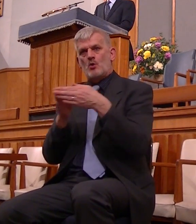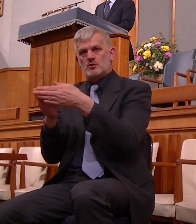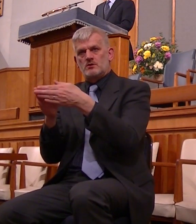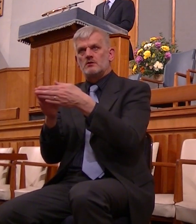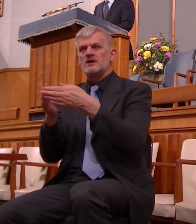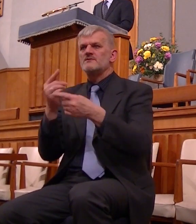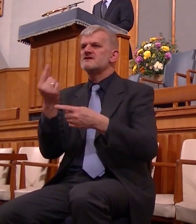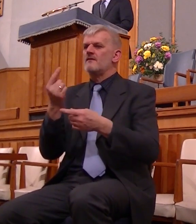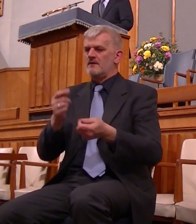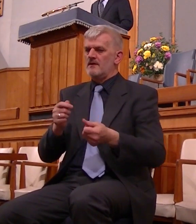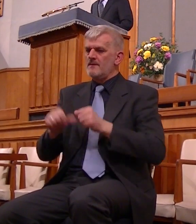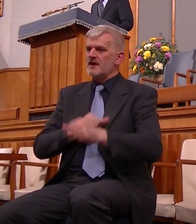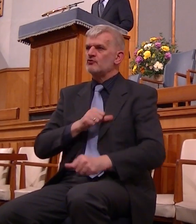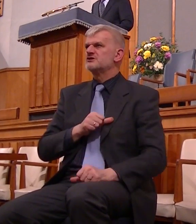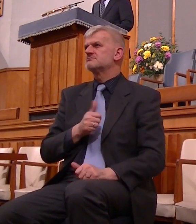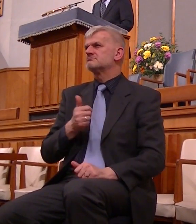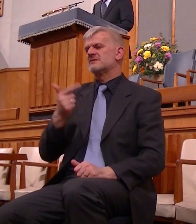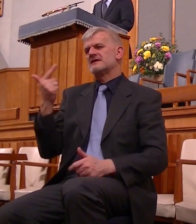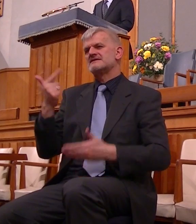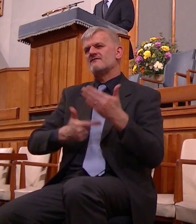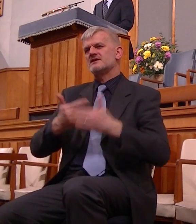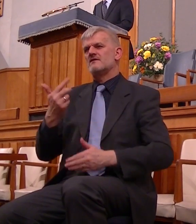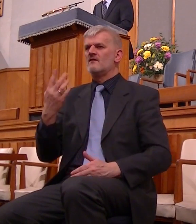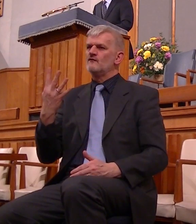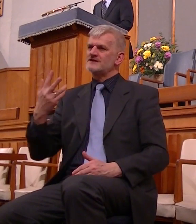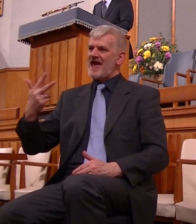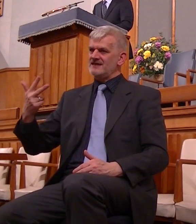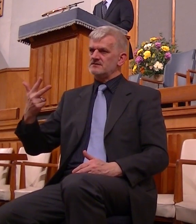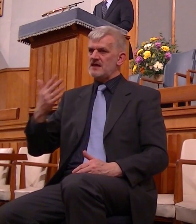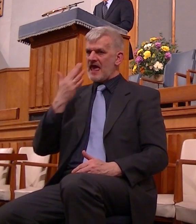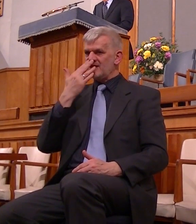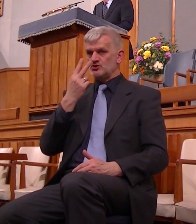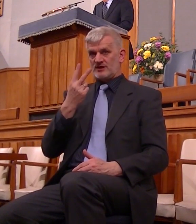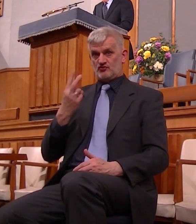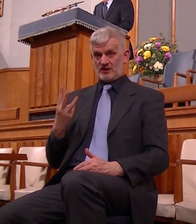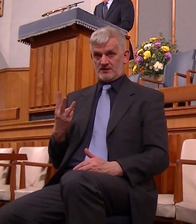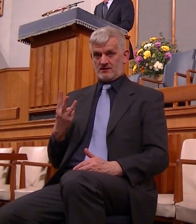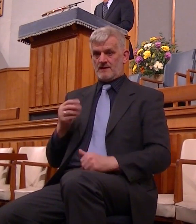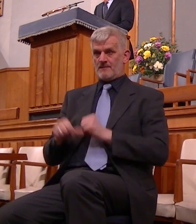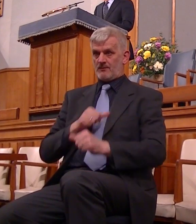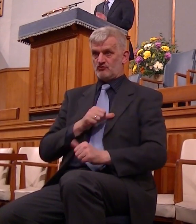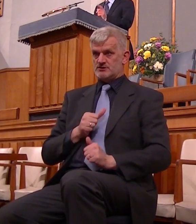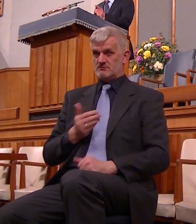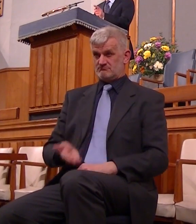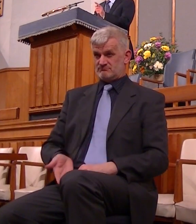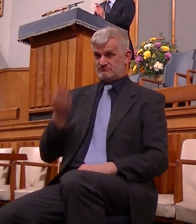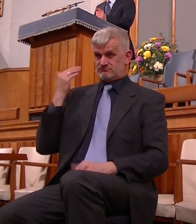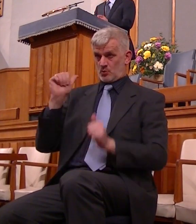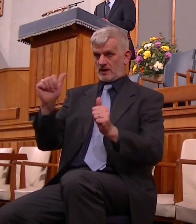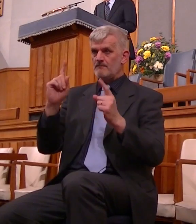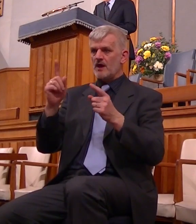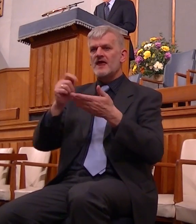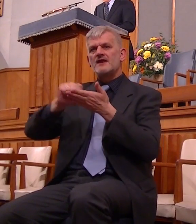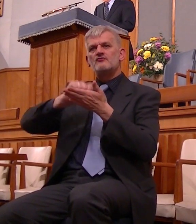year 1748 at the age of 23 that's a very long time ago but here's how he